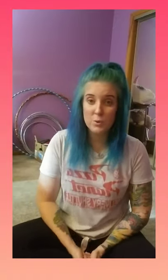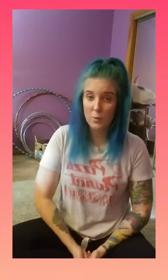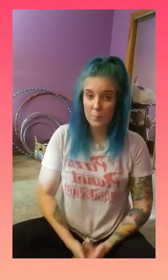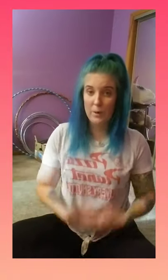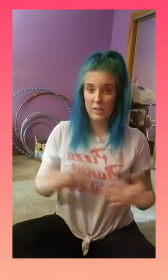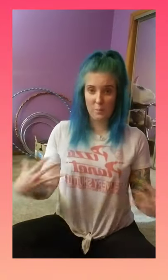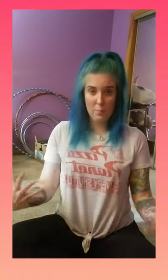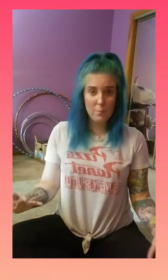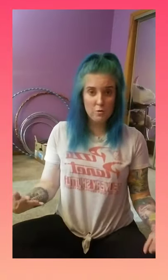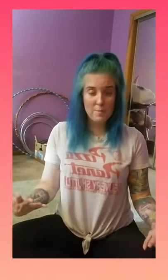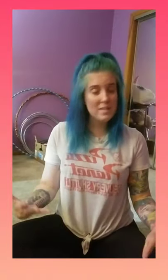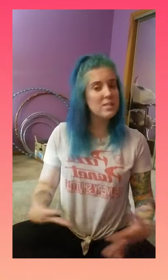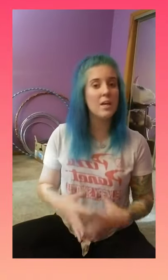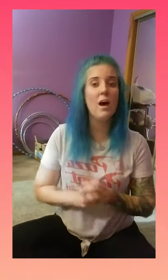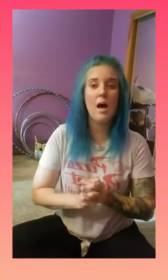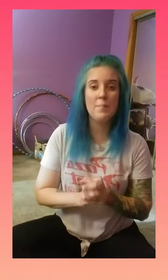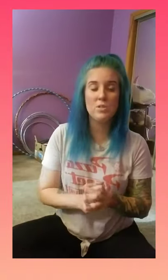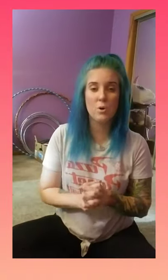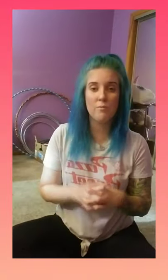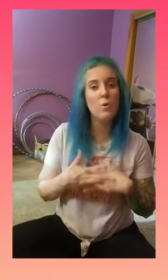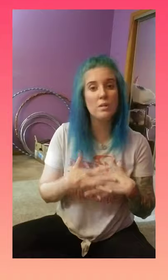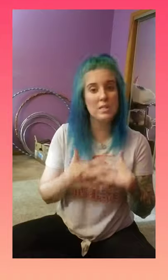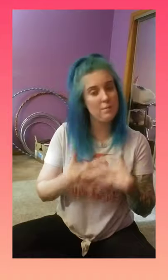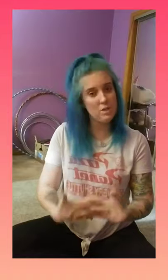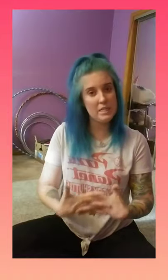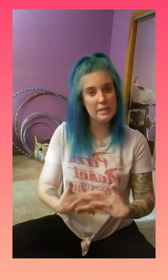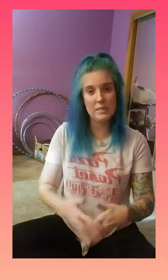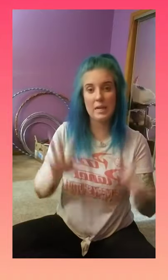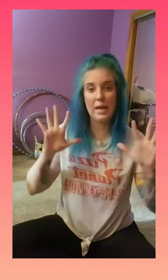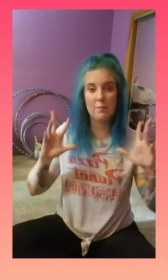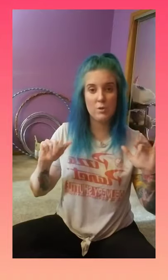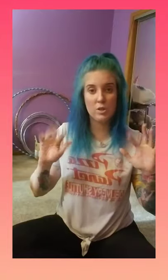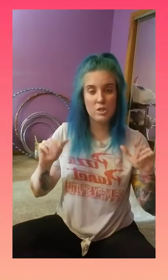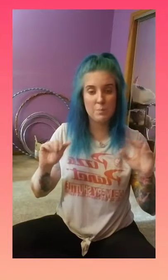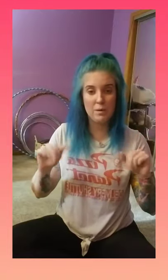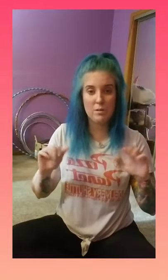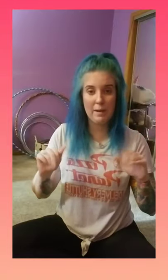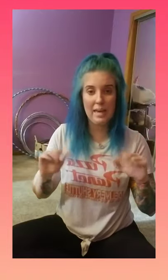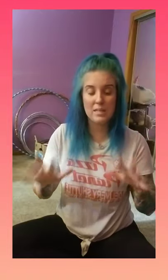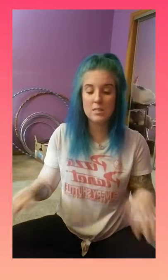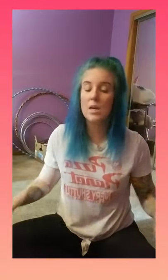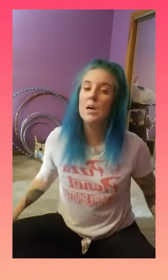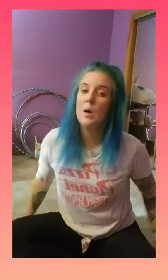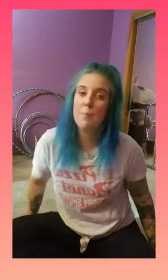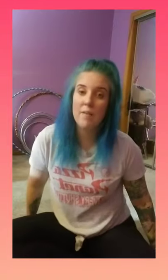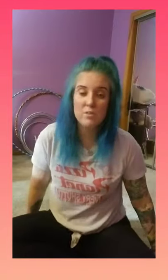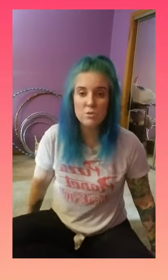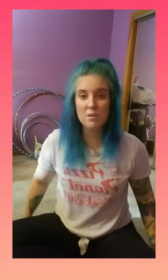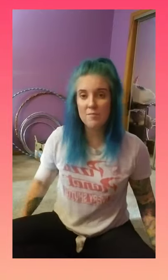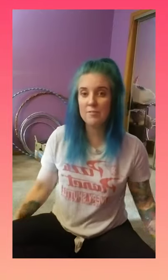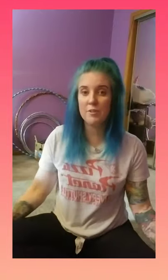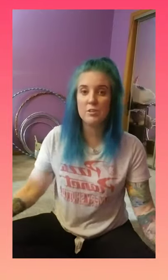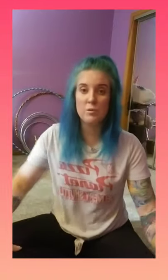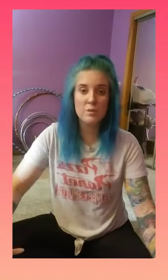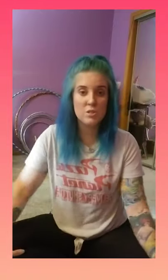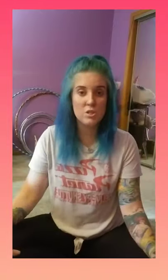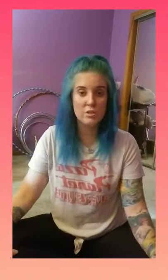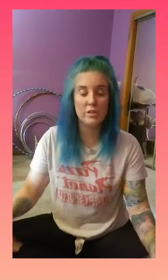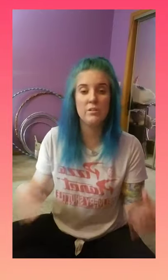incorporate a little bit more movement, and so of course, like I'm just sitting today and I'm going to just be using my hands, but this is really fun for your little ones to learn